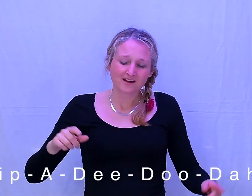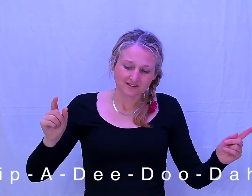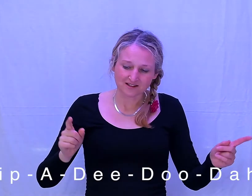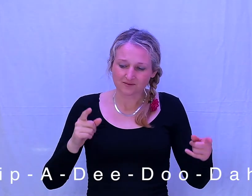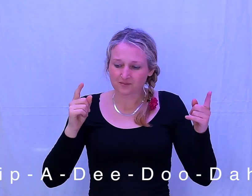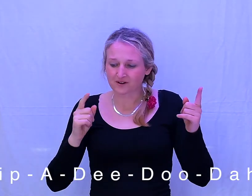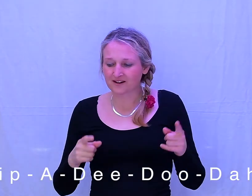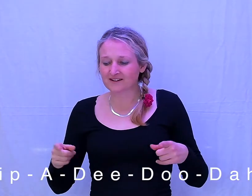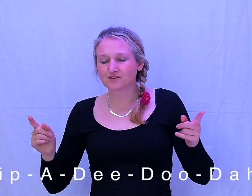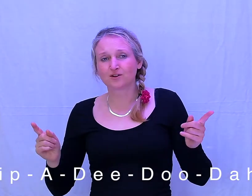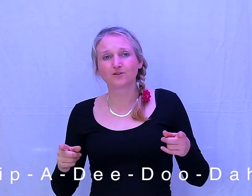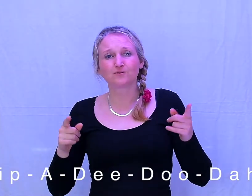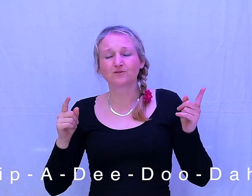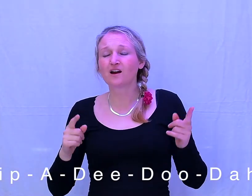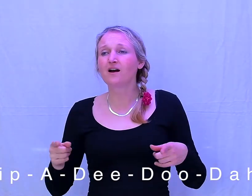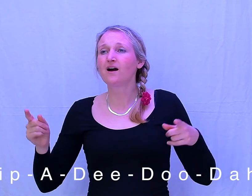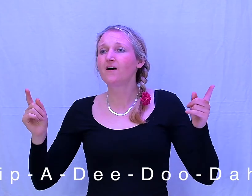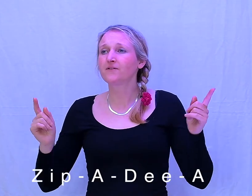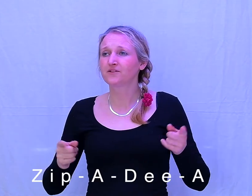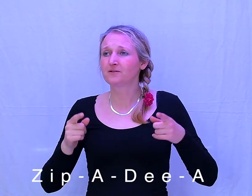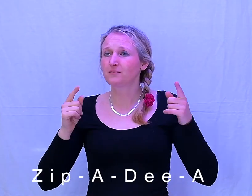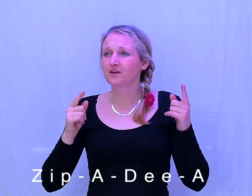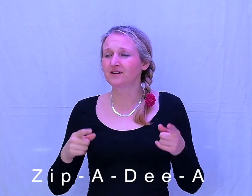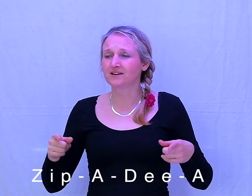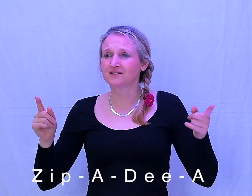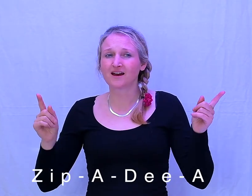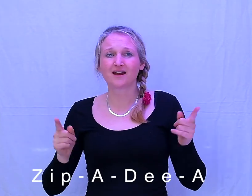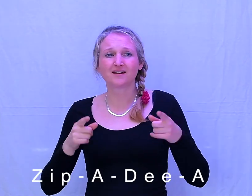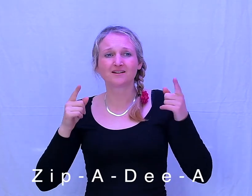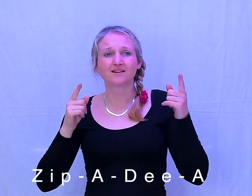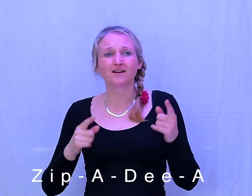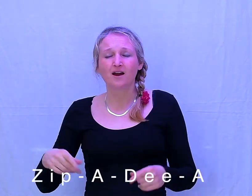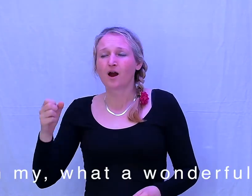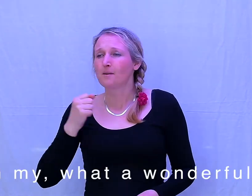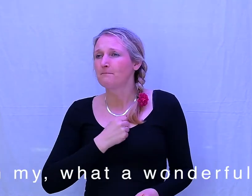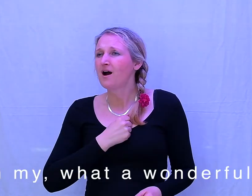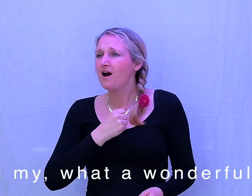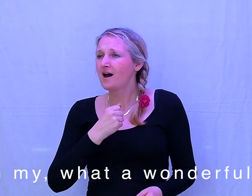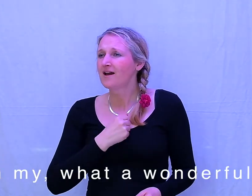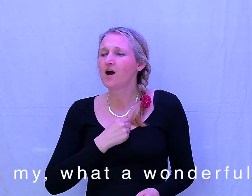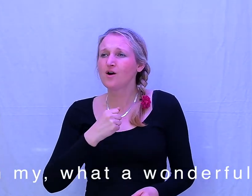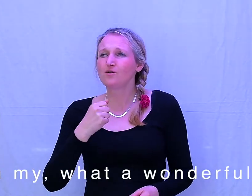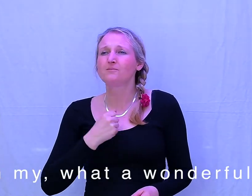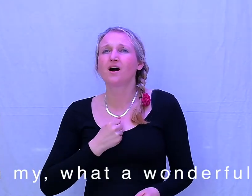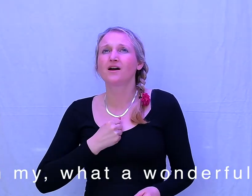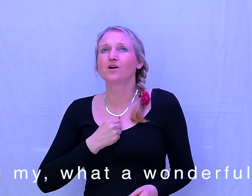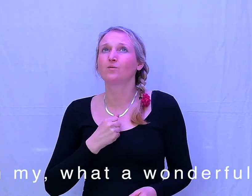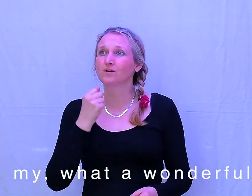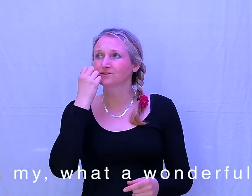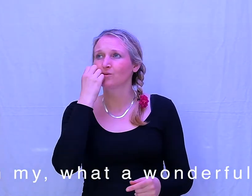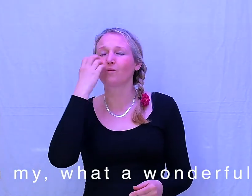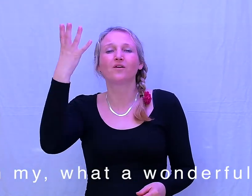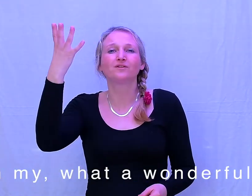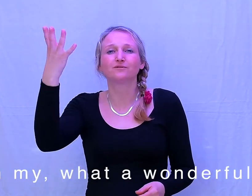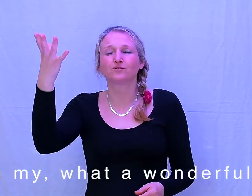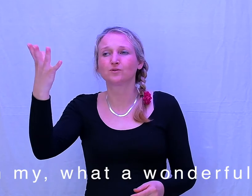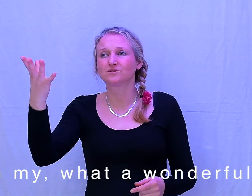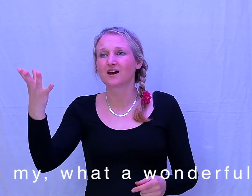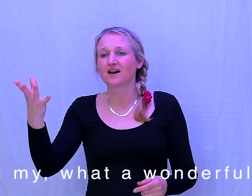Zip-a-dee-doo-dah, zip-a-dee-yay Zip My oh my oh, what a wonderful day